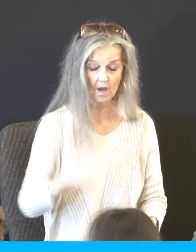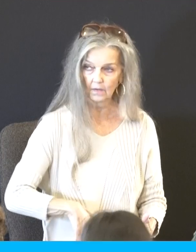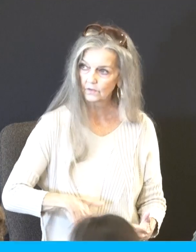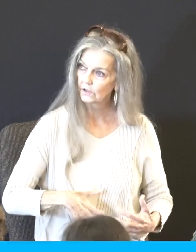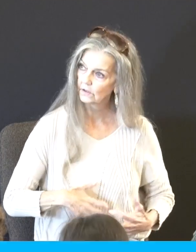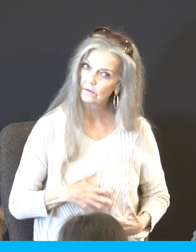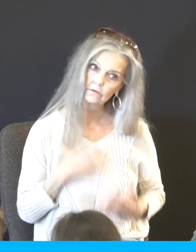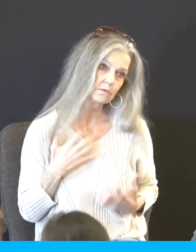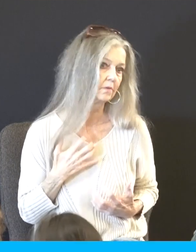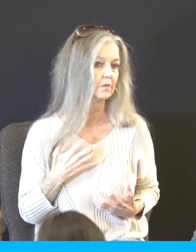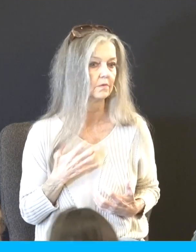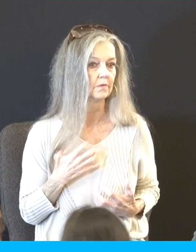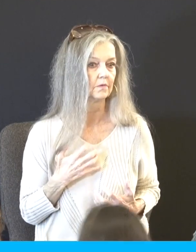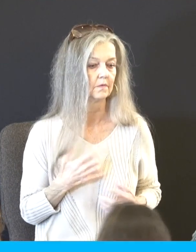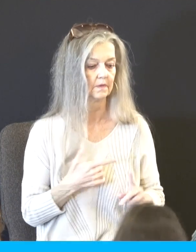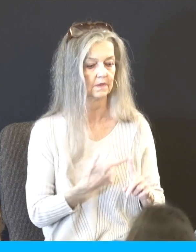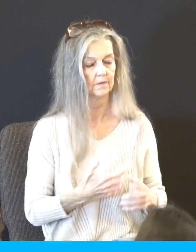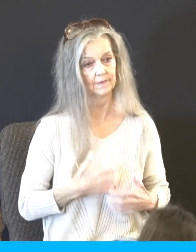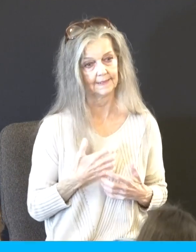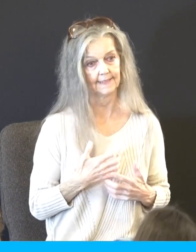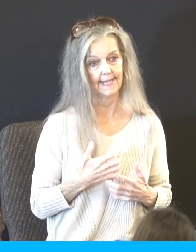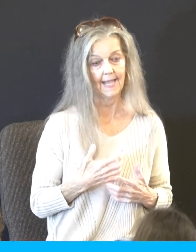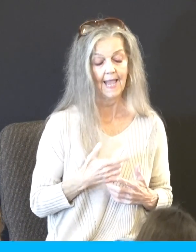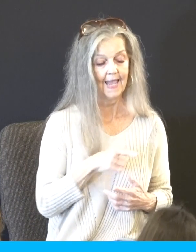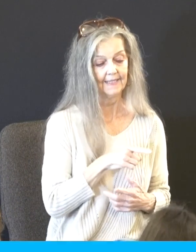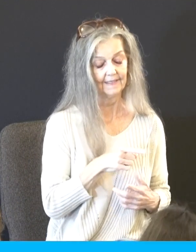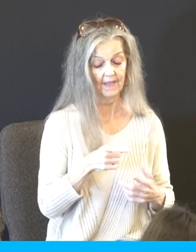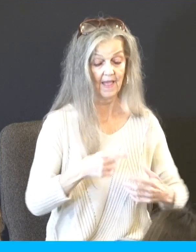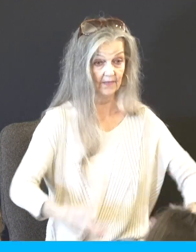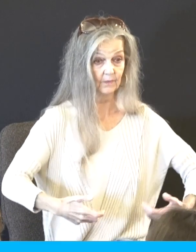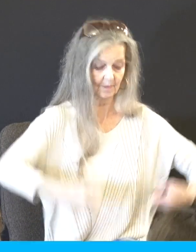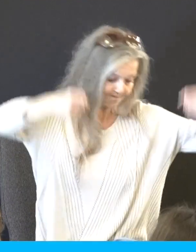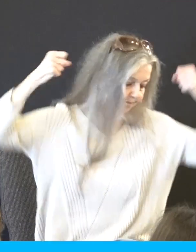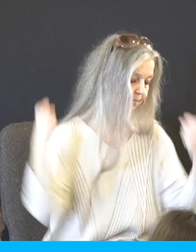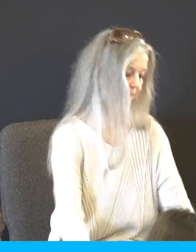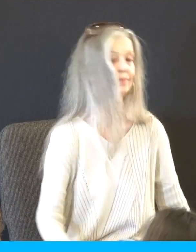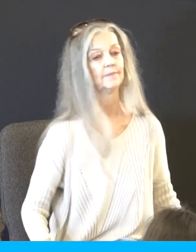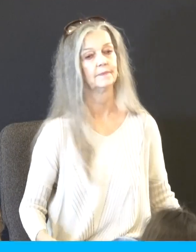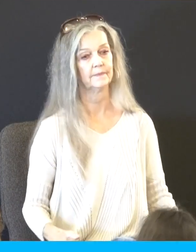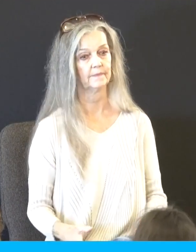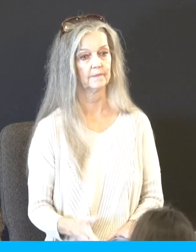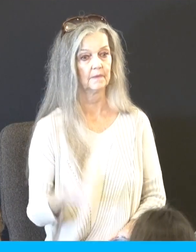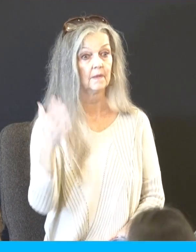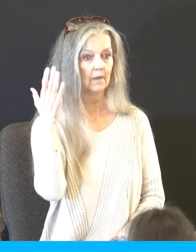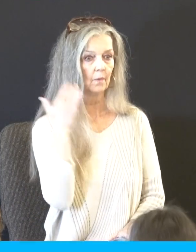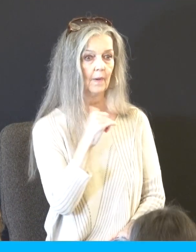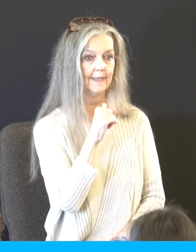it's his turn now. And he cast the tables out of his hands and break them beneath them out. Why not? They've nicely got another God beside